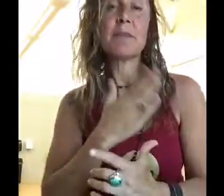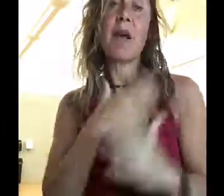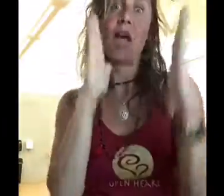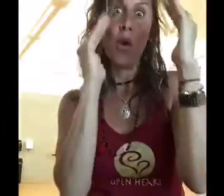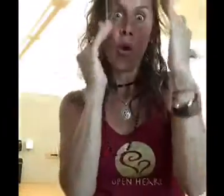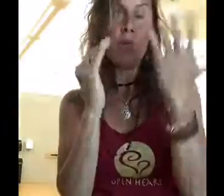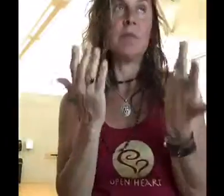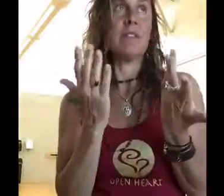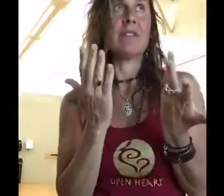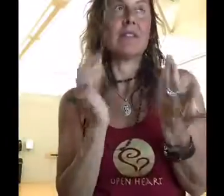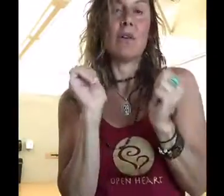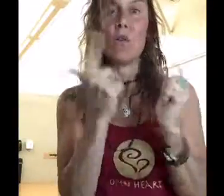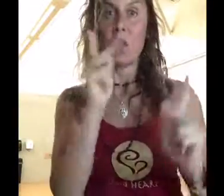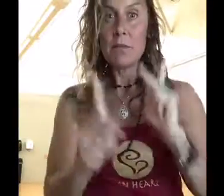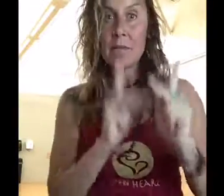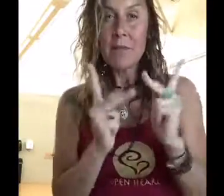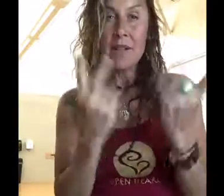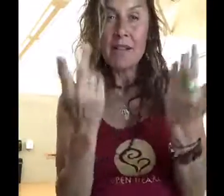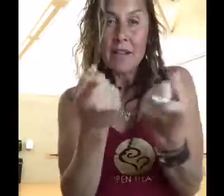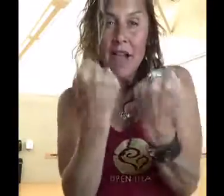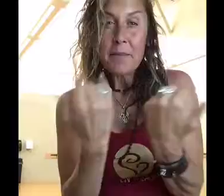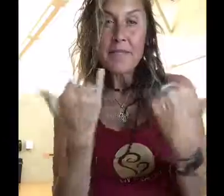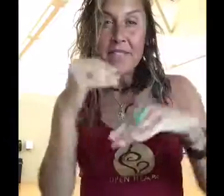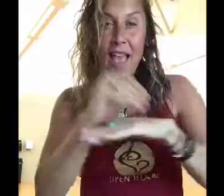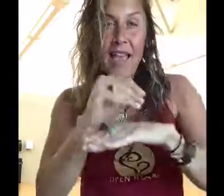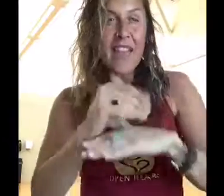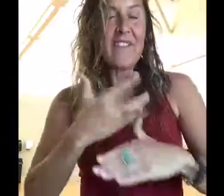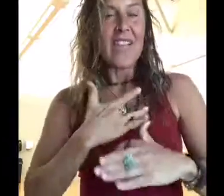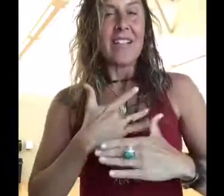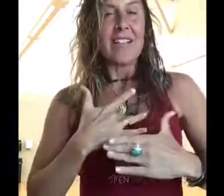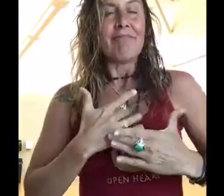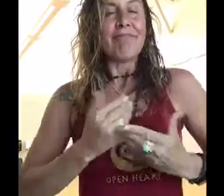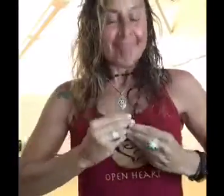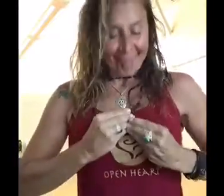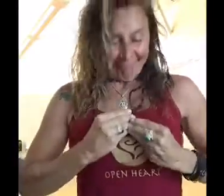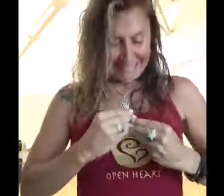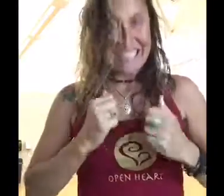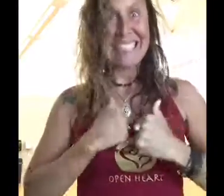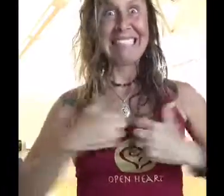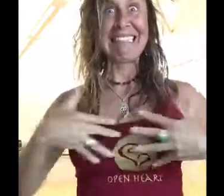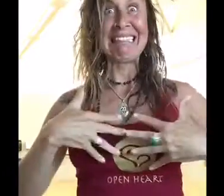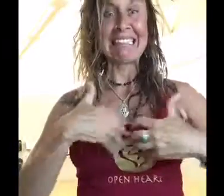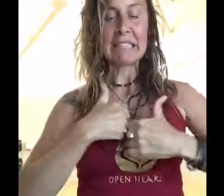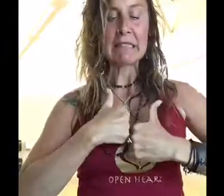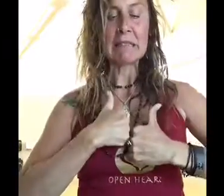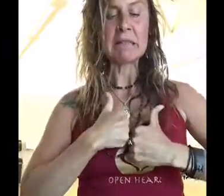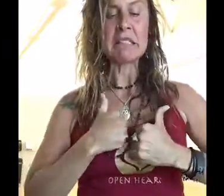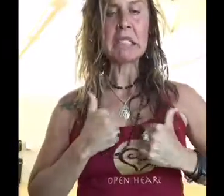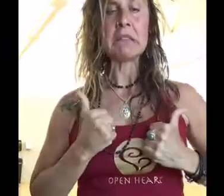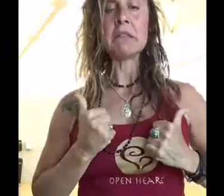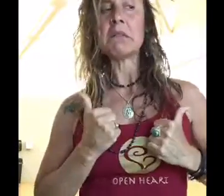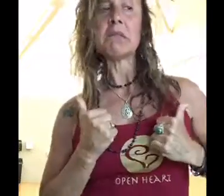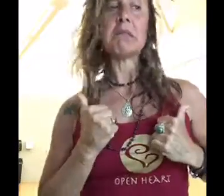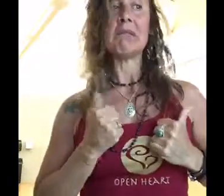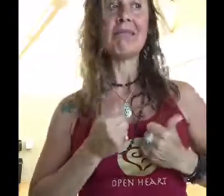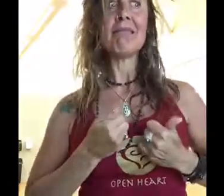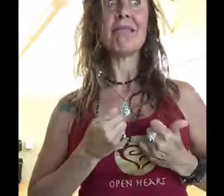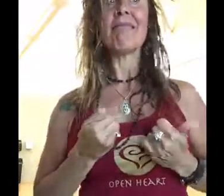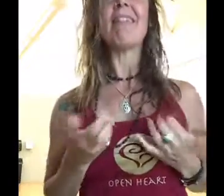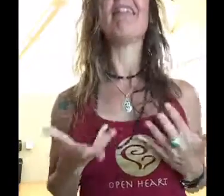that's always my goal with journey dance for for people to come together and I feel like tonight when you first get there you feel a little